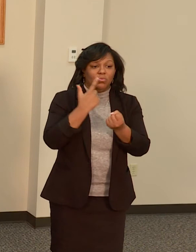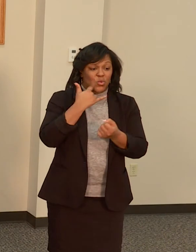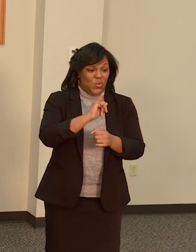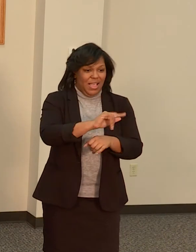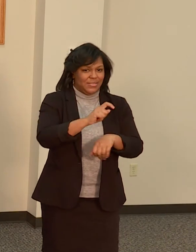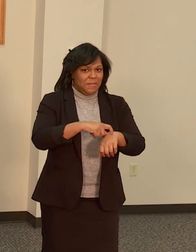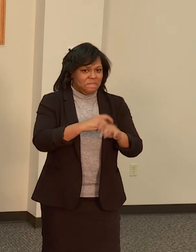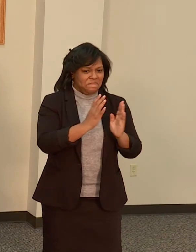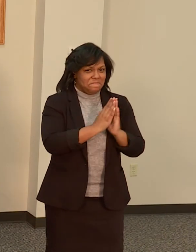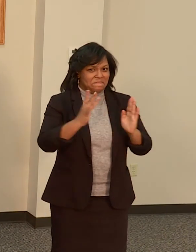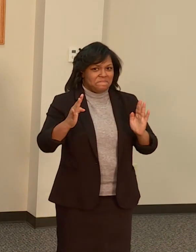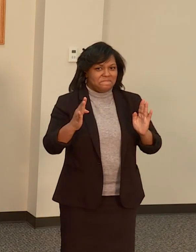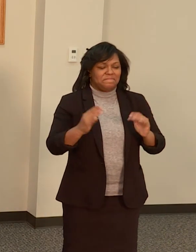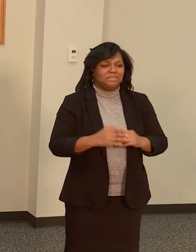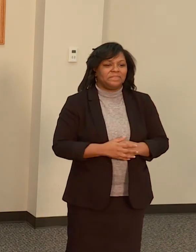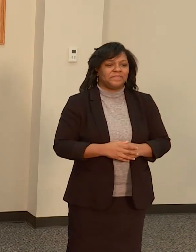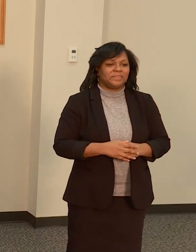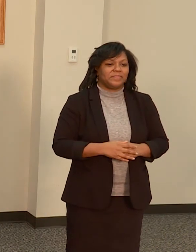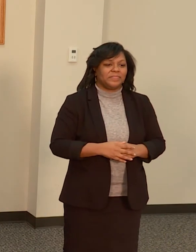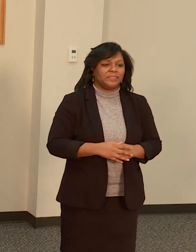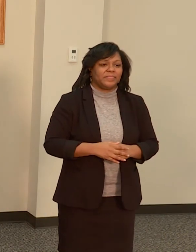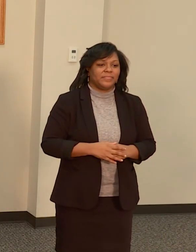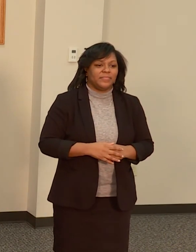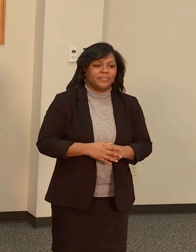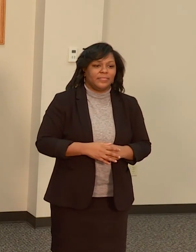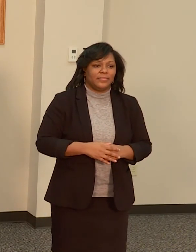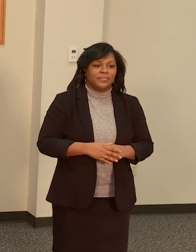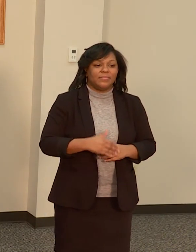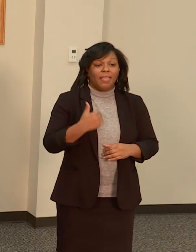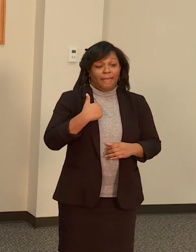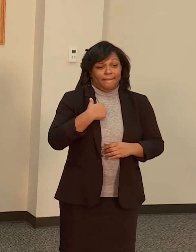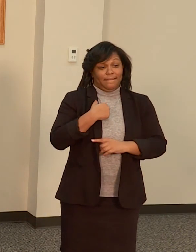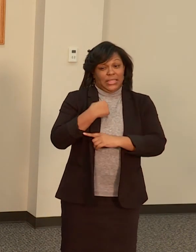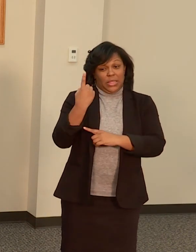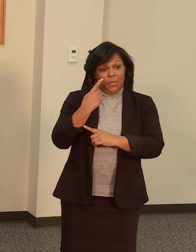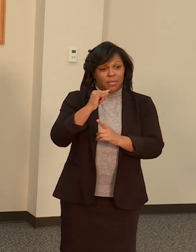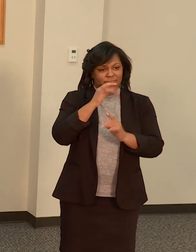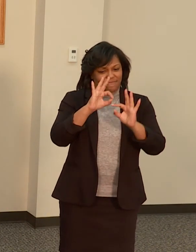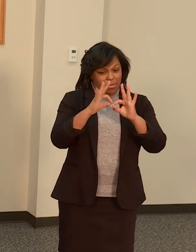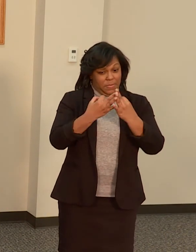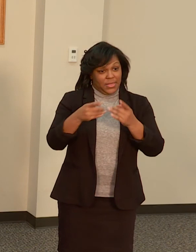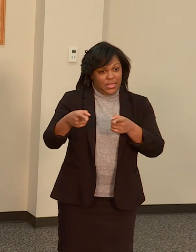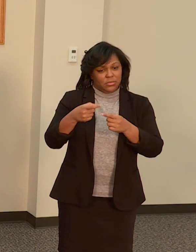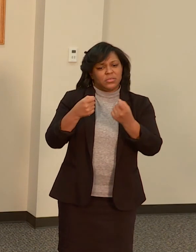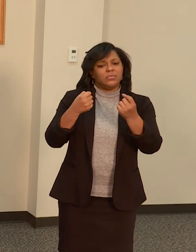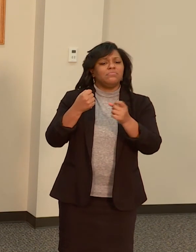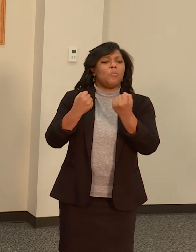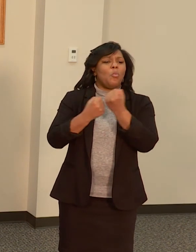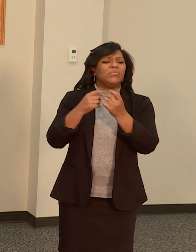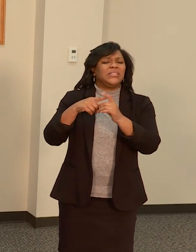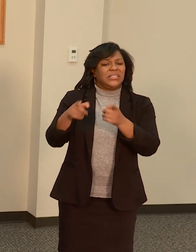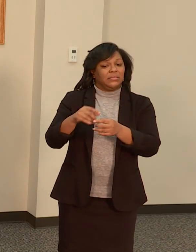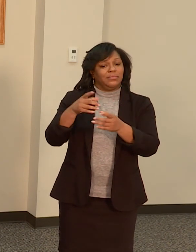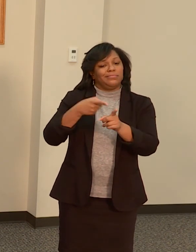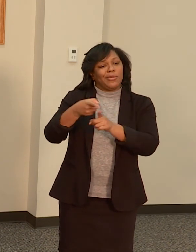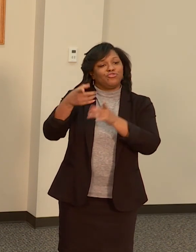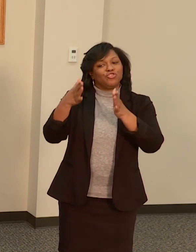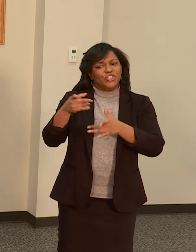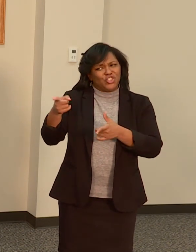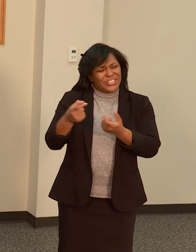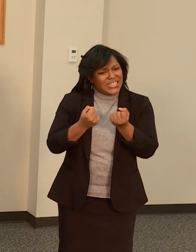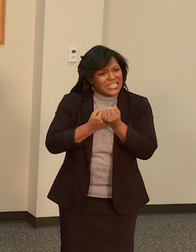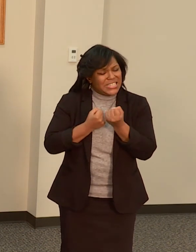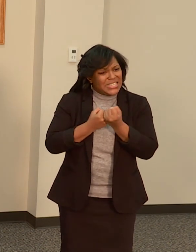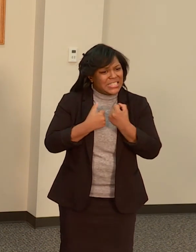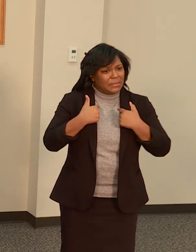I have a family support specialist and she encouraged me. Everyone understands me and empowers me daily. And I